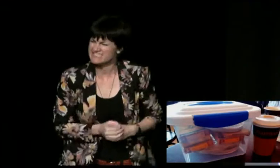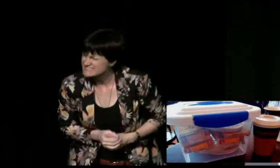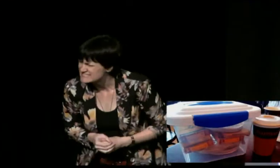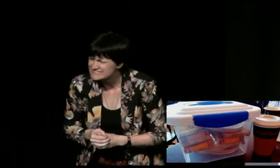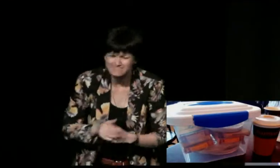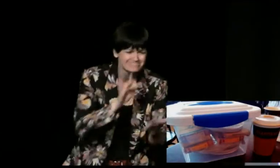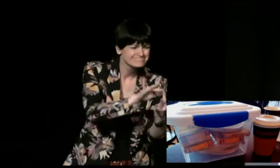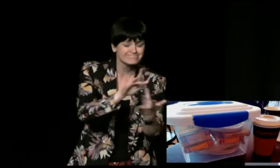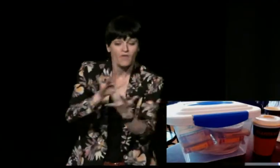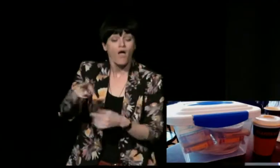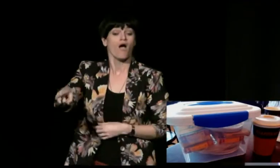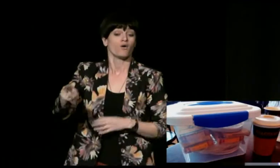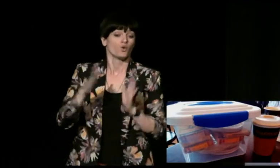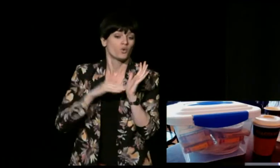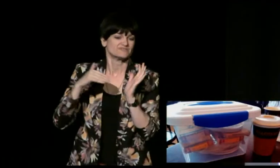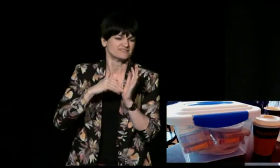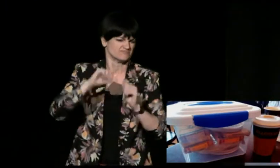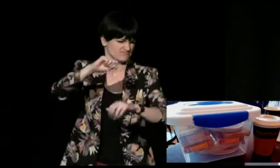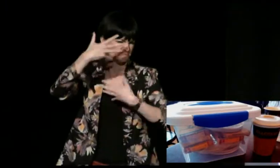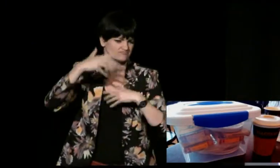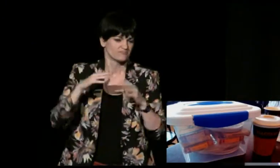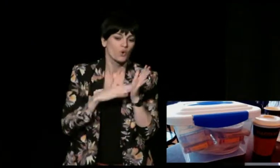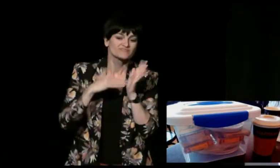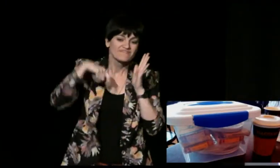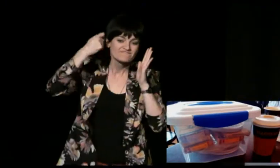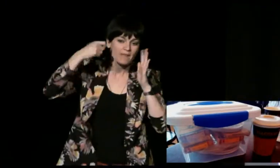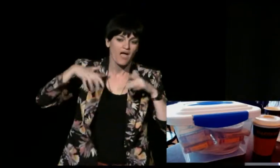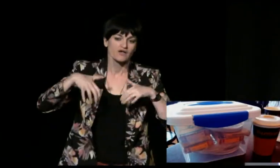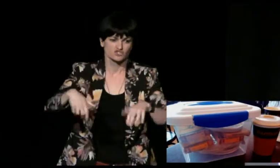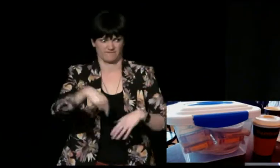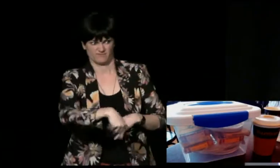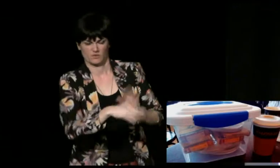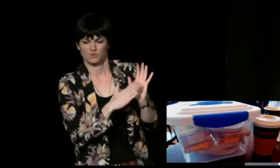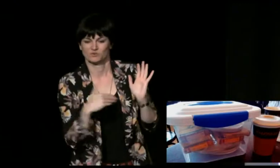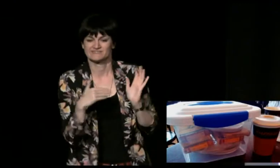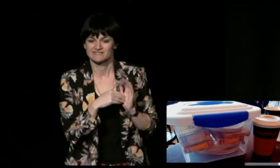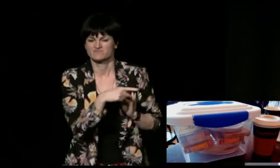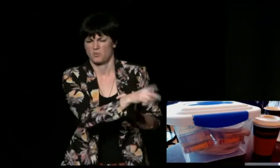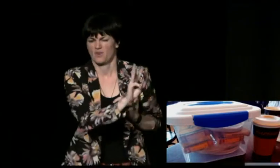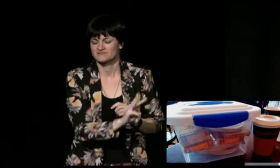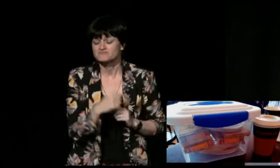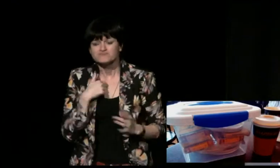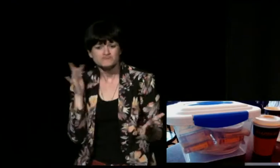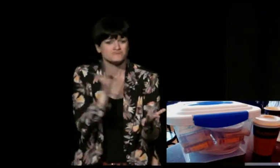particular instance. So we were fortunate enough at this time to be in contact with the New Zealand Film Archive in Wellington